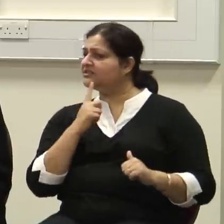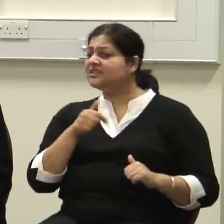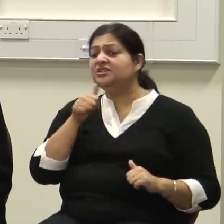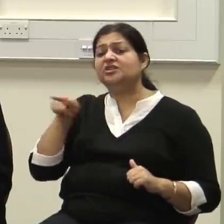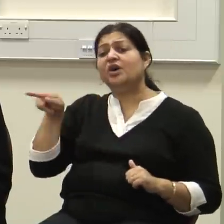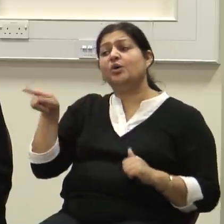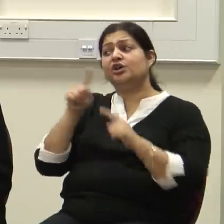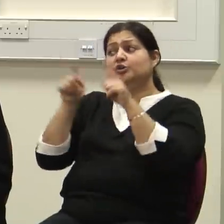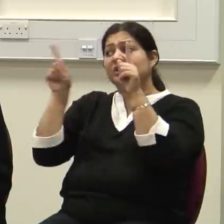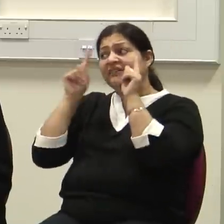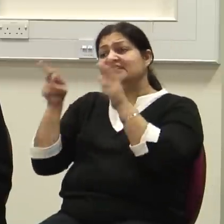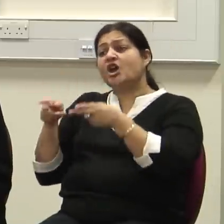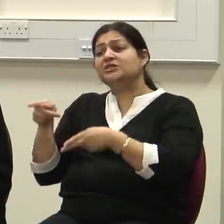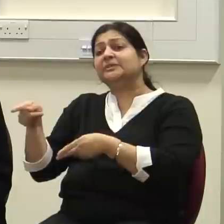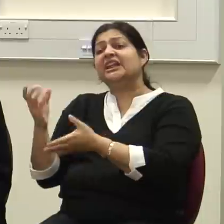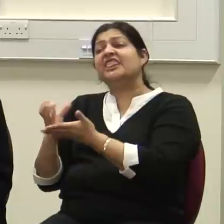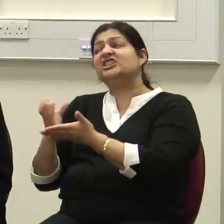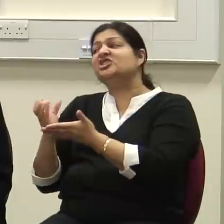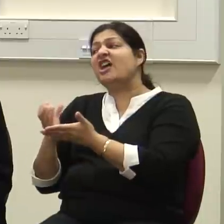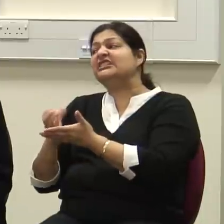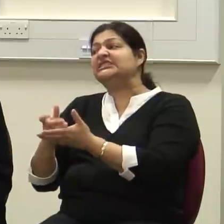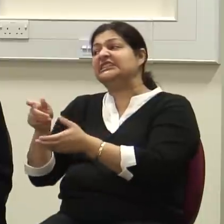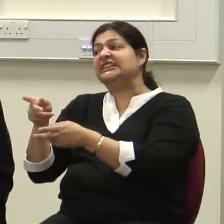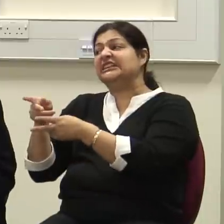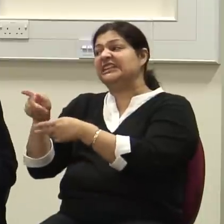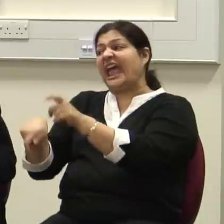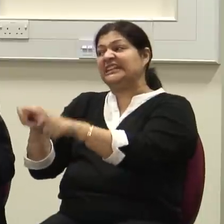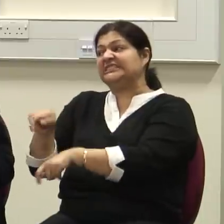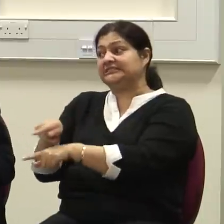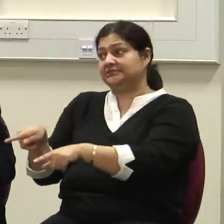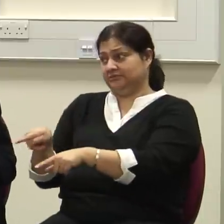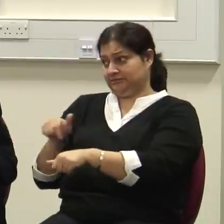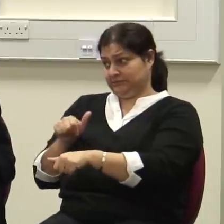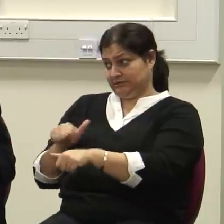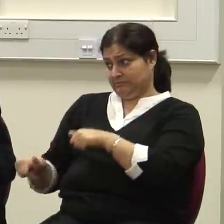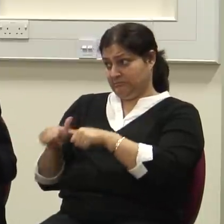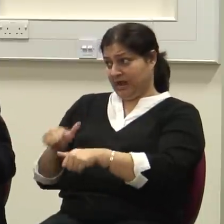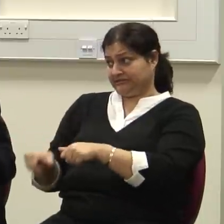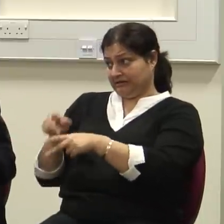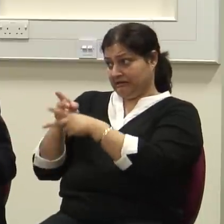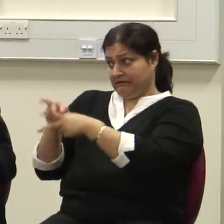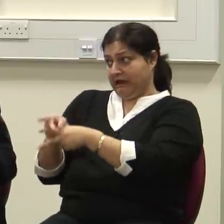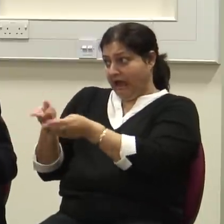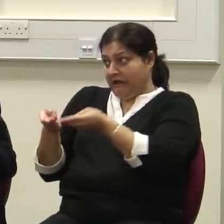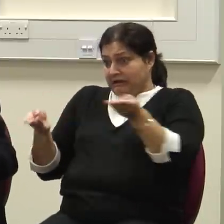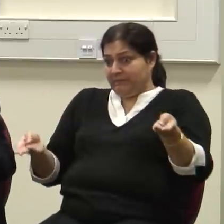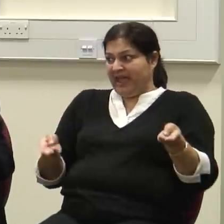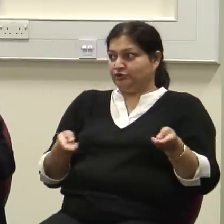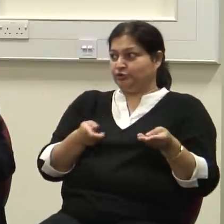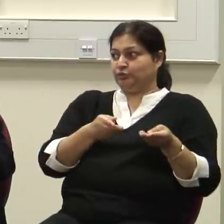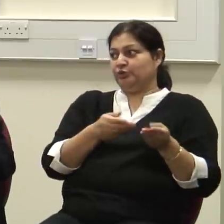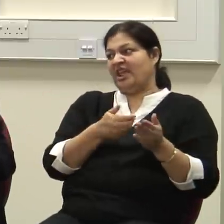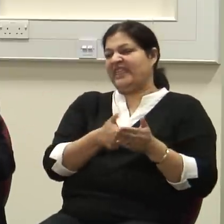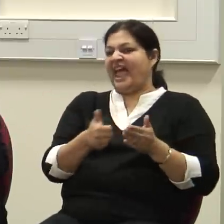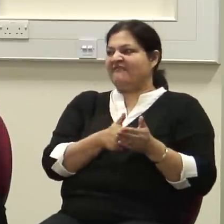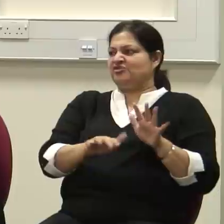hospital, the penniless charity patients, get much better care than the average, stupid, rich person in the